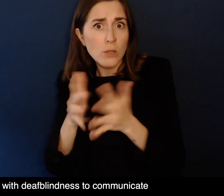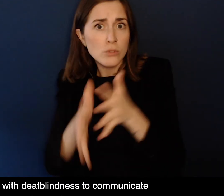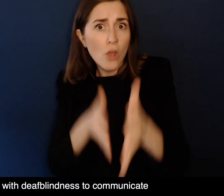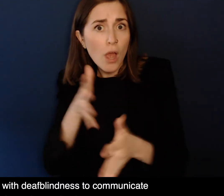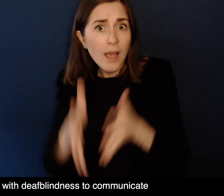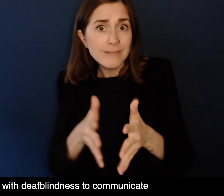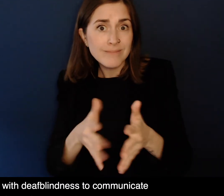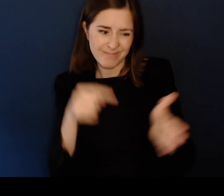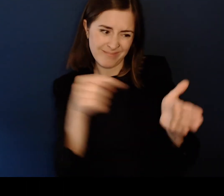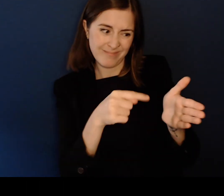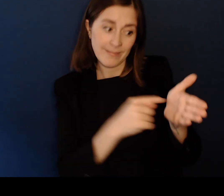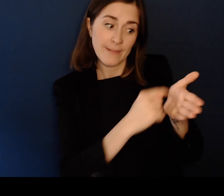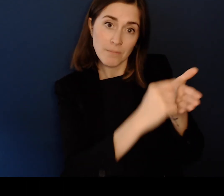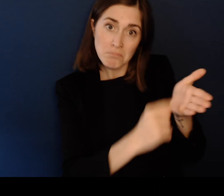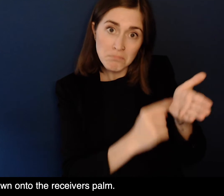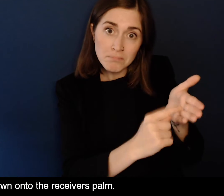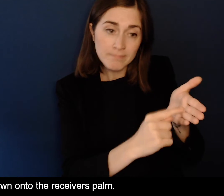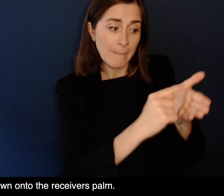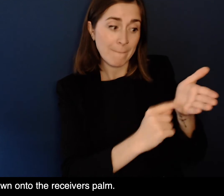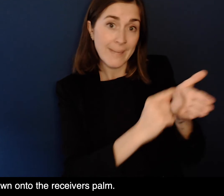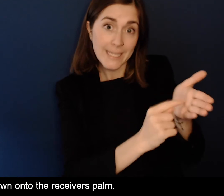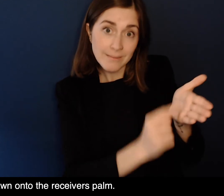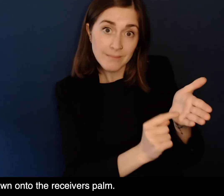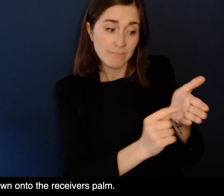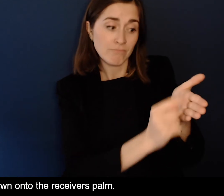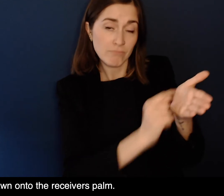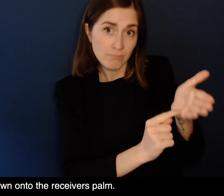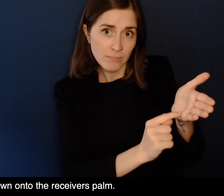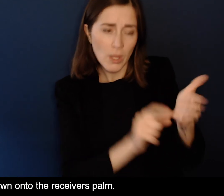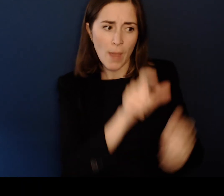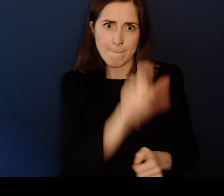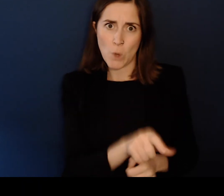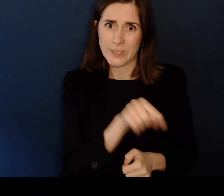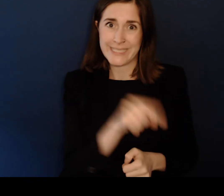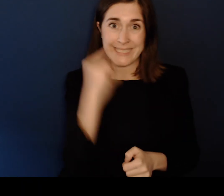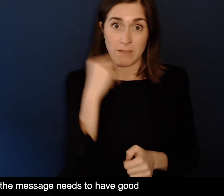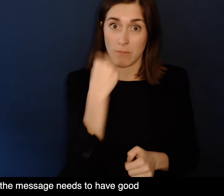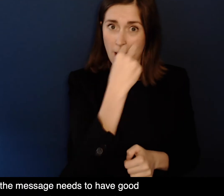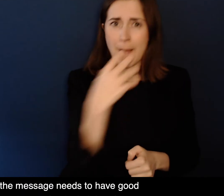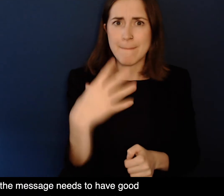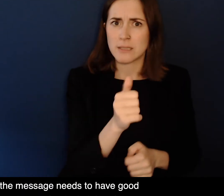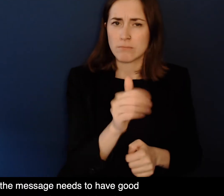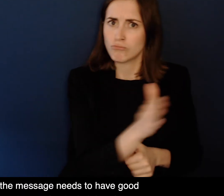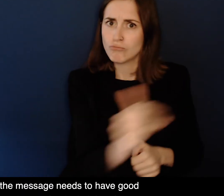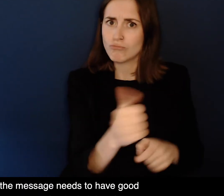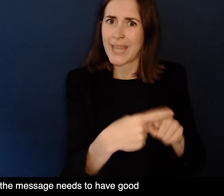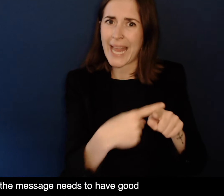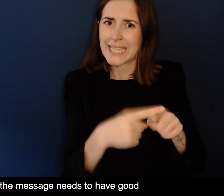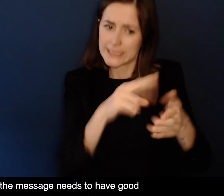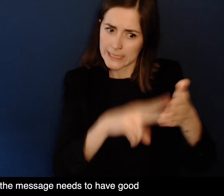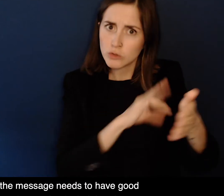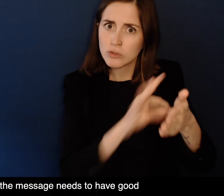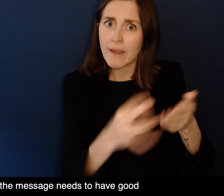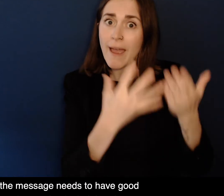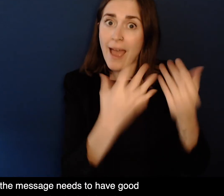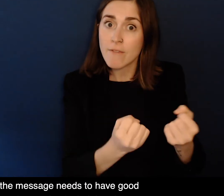do not know sign language Messages are drawn onto the receiver's palm The person receiving the message needs